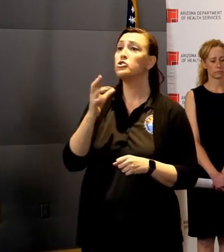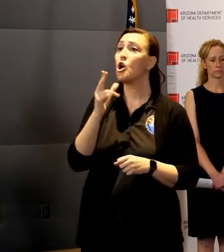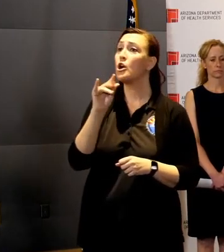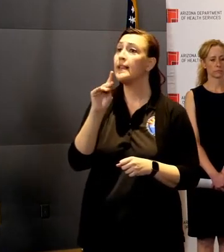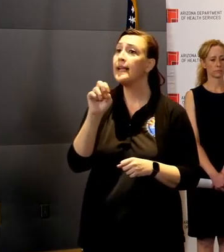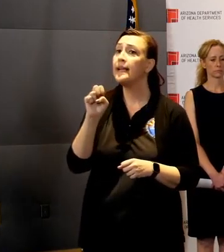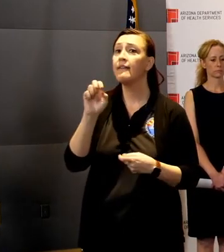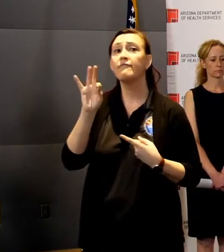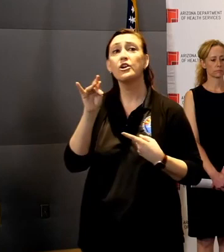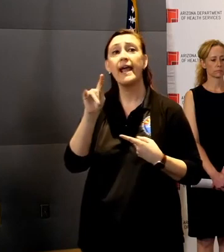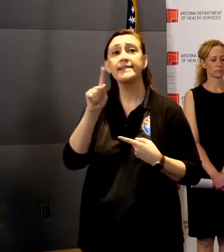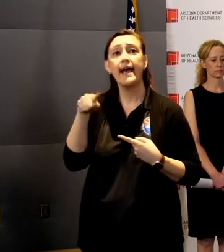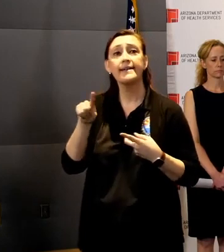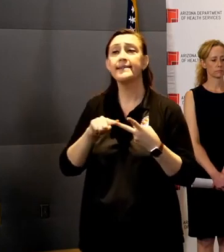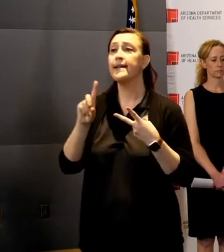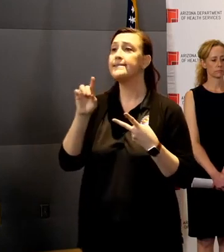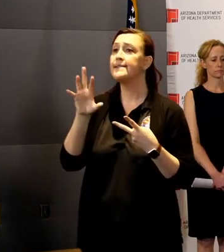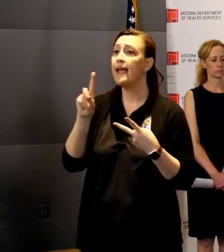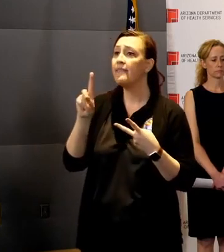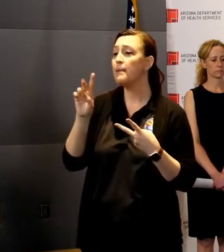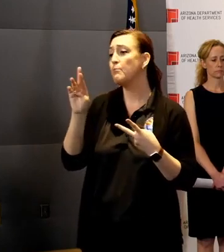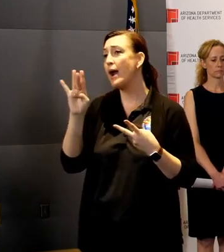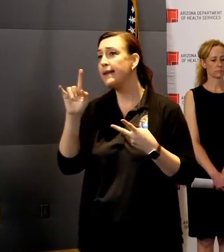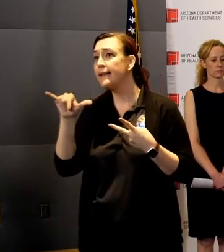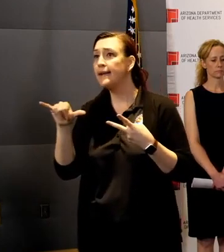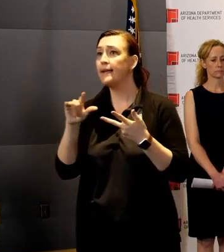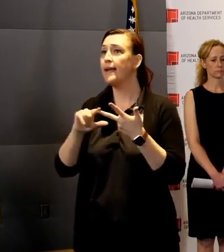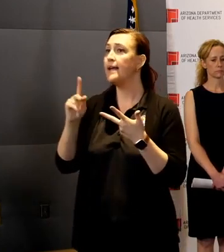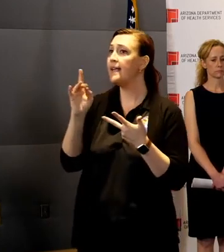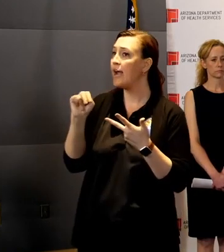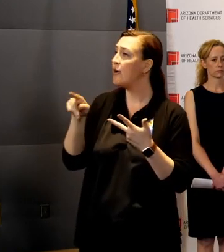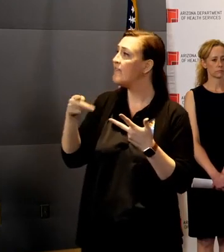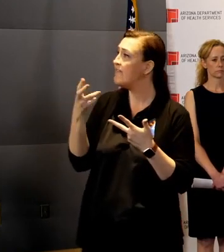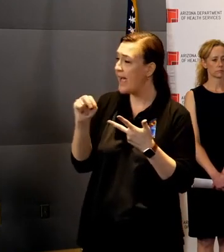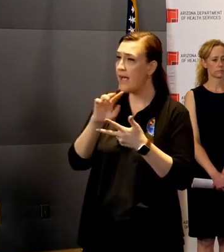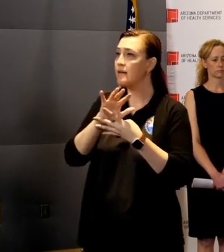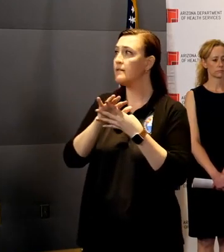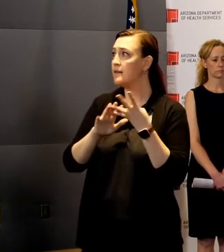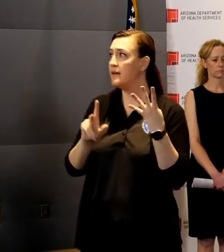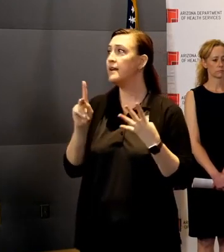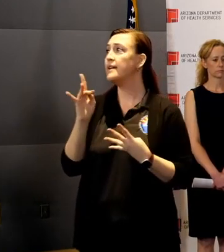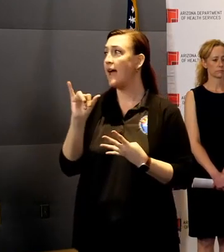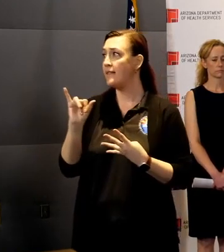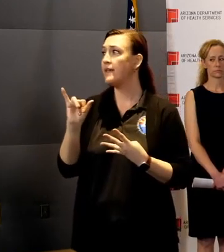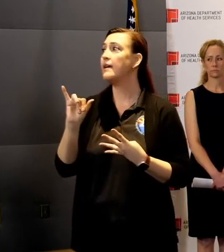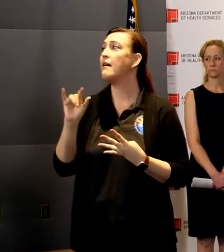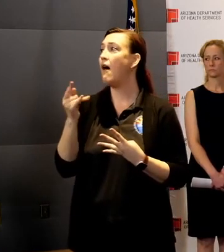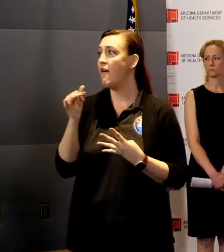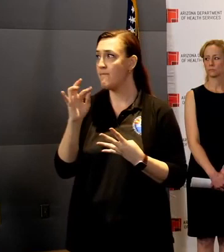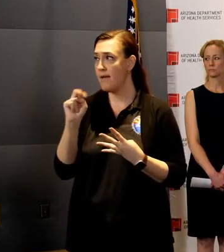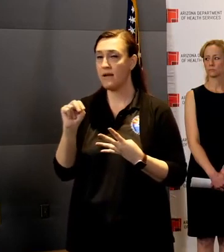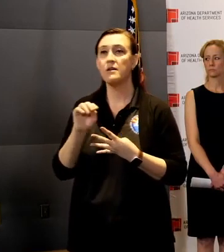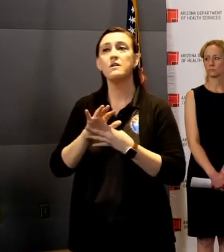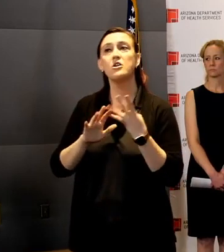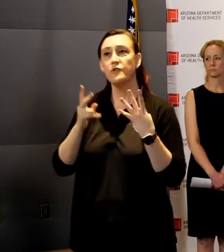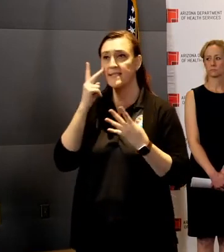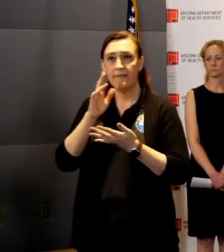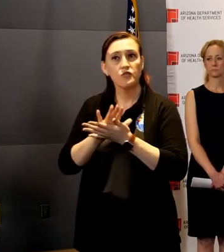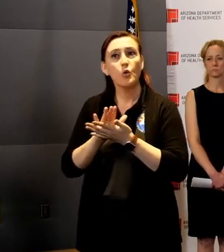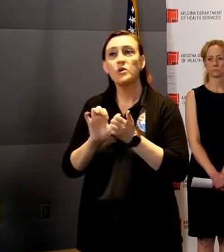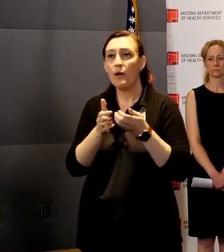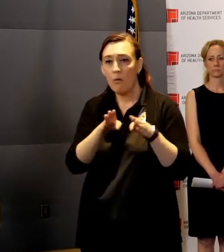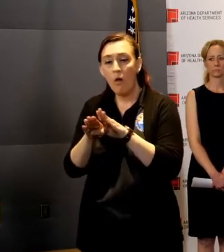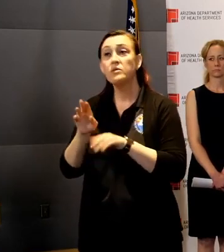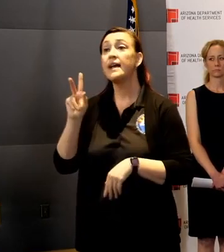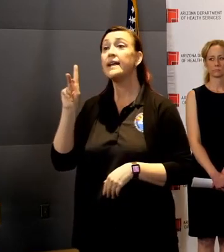David Bradley, Rusty Bowers, and Karen Phan. You've seen what Kathy Hoffman has done regarding schools and what Katie